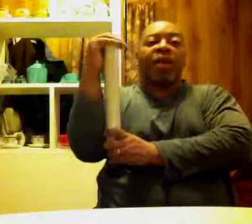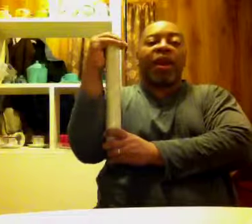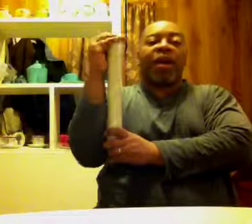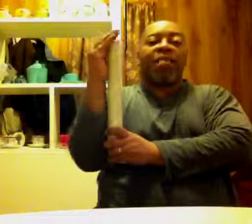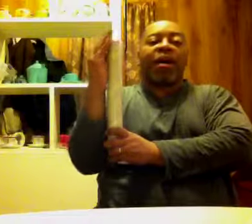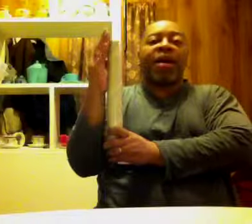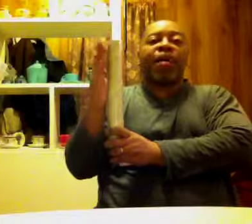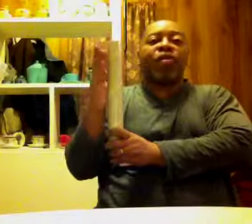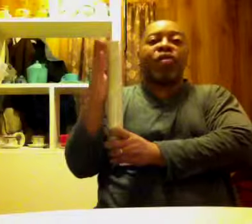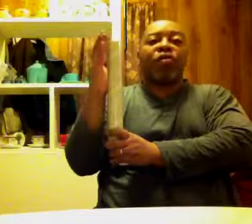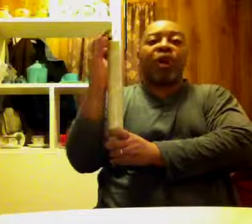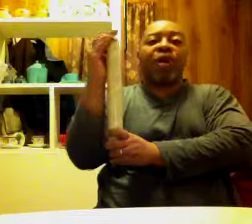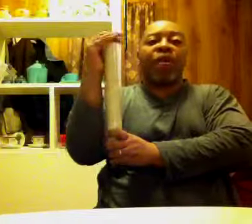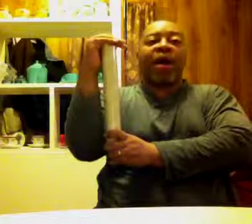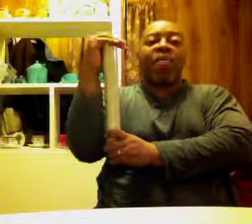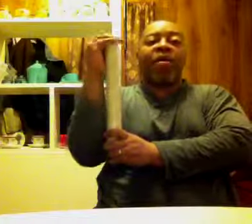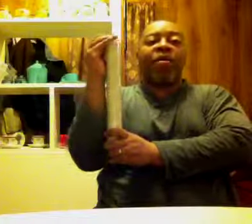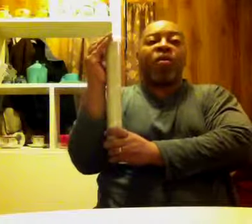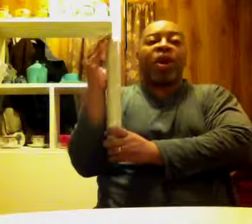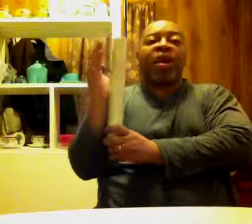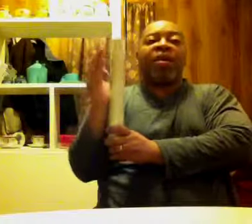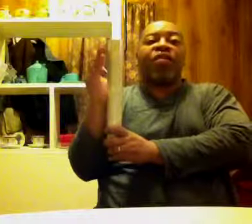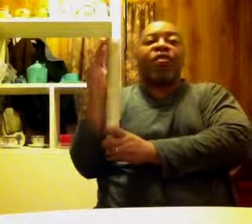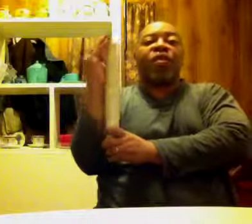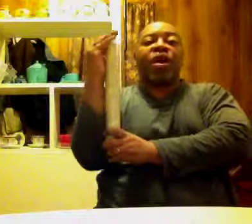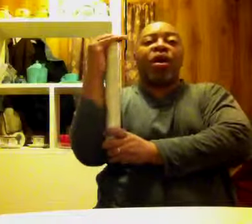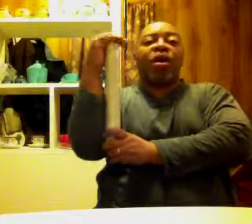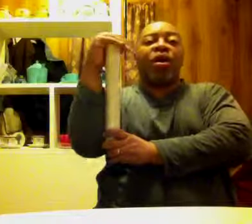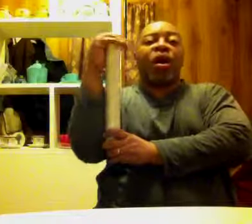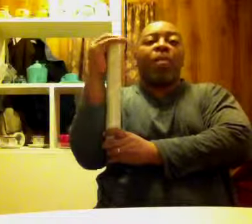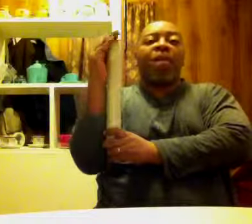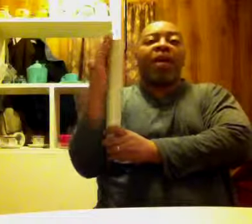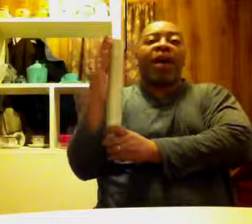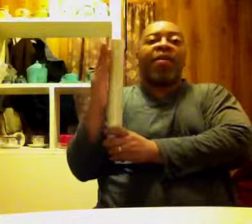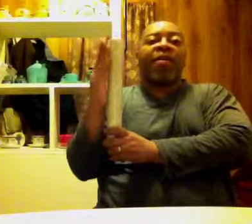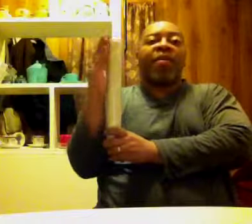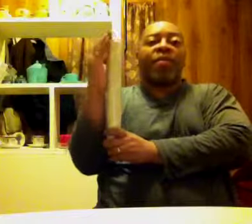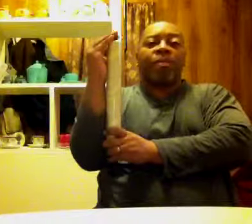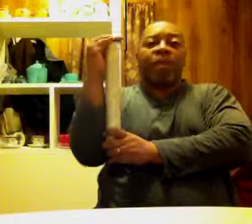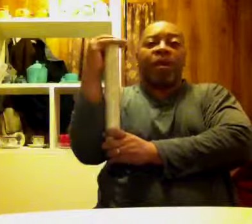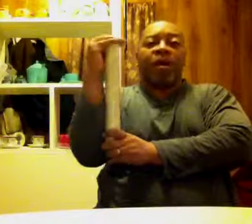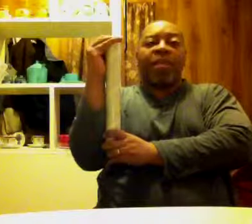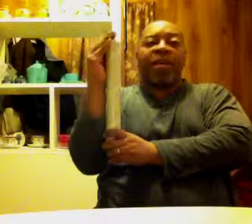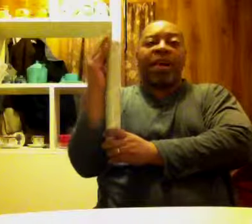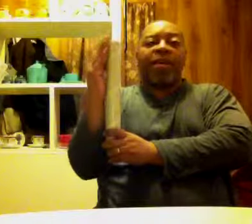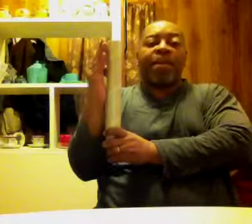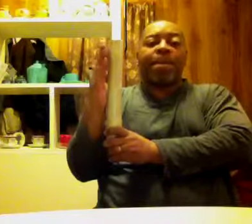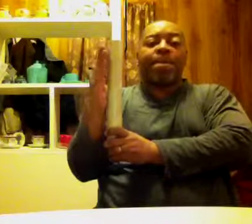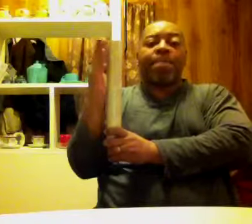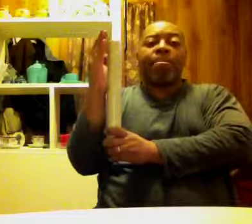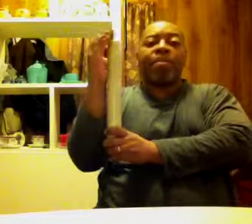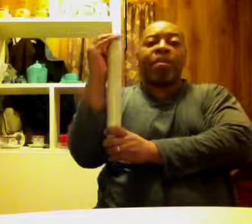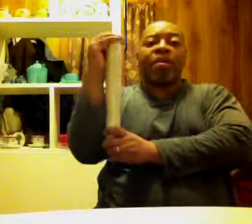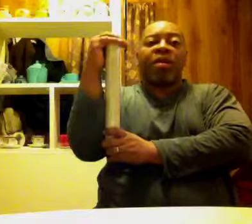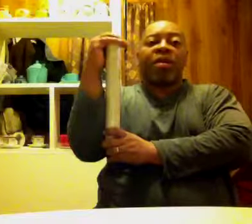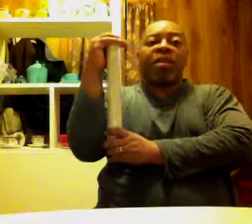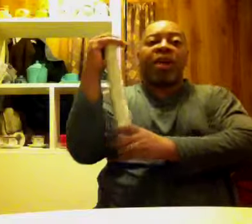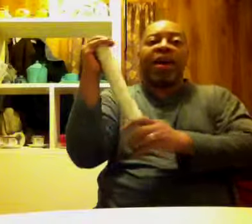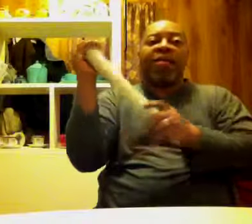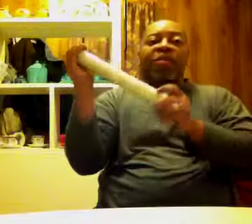like in my case, the saran wrap right here, just going up and down, up and down, up and down just